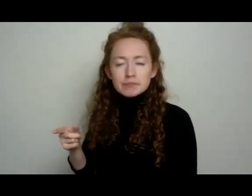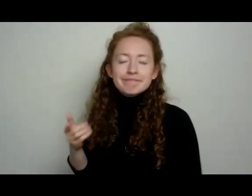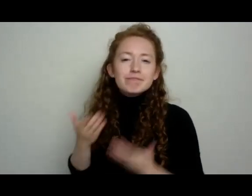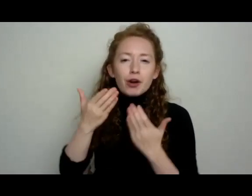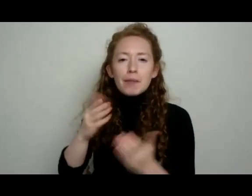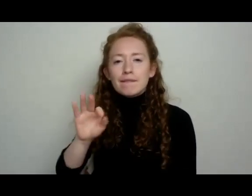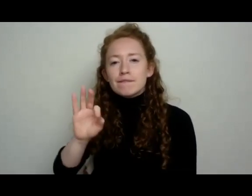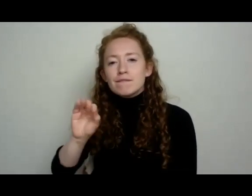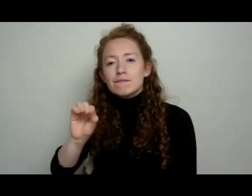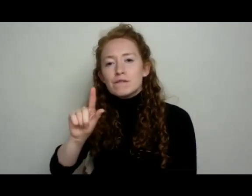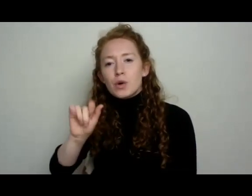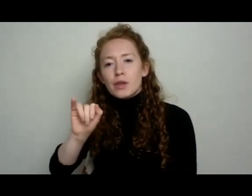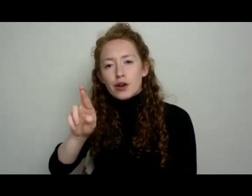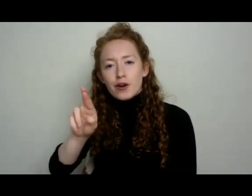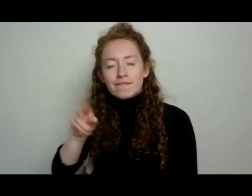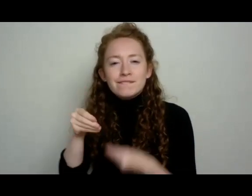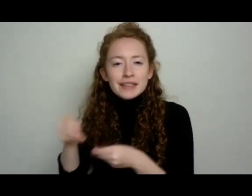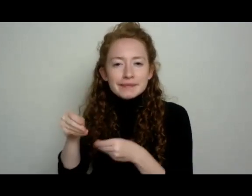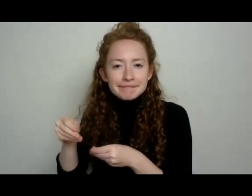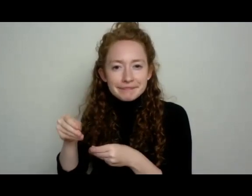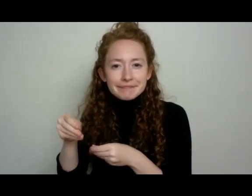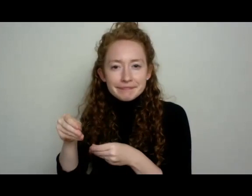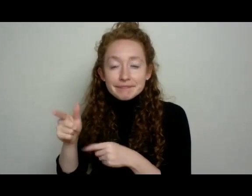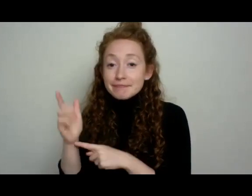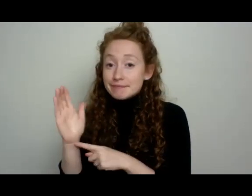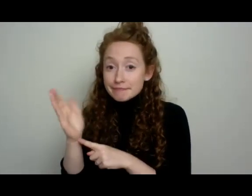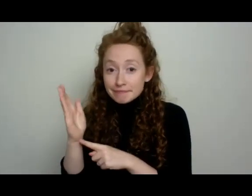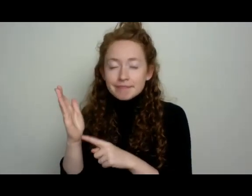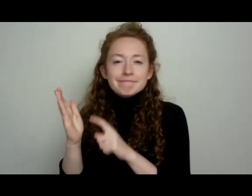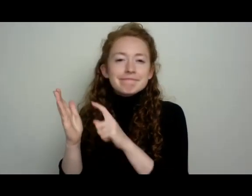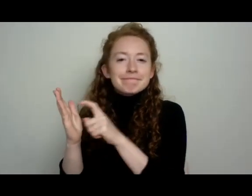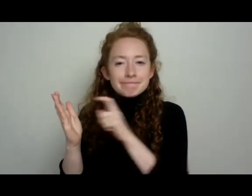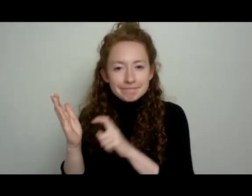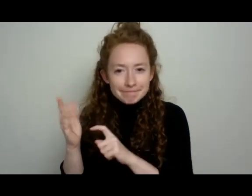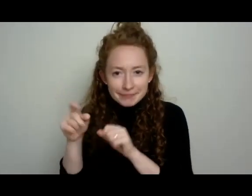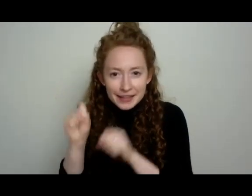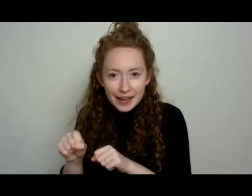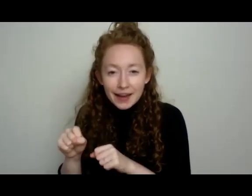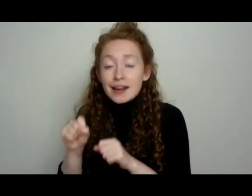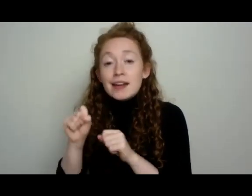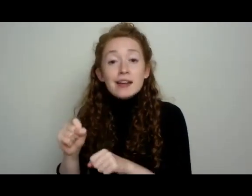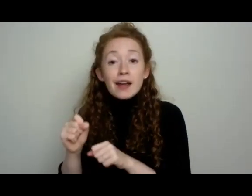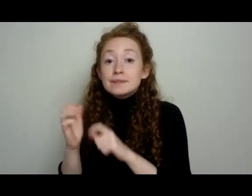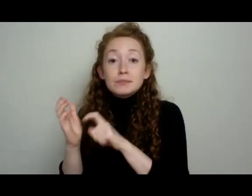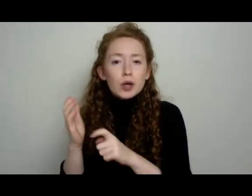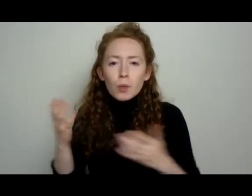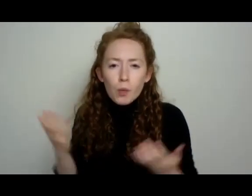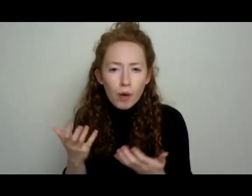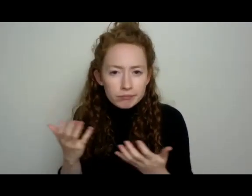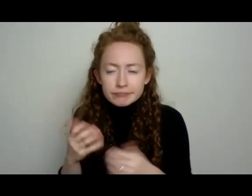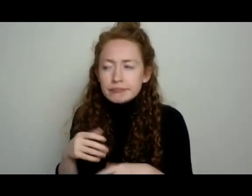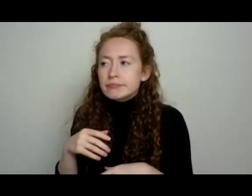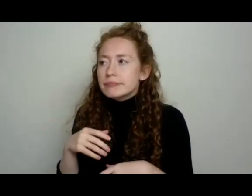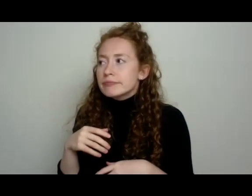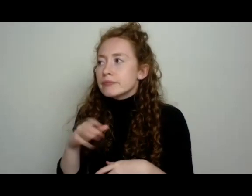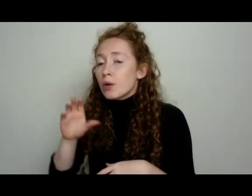spraying delicious nutrients, whether it's dilute fish emulsion, whether it's compost tea, worm castings tea, you've got